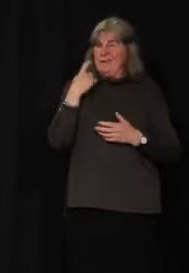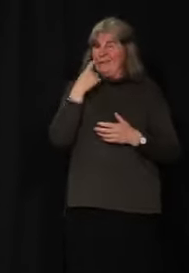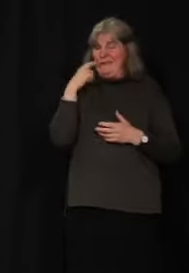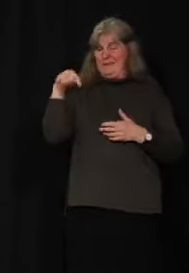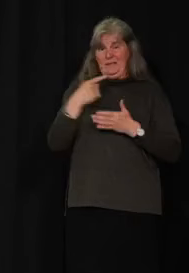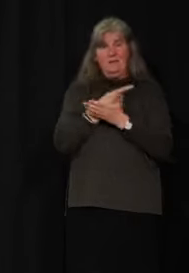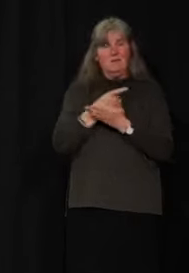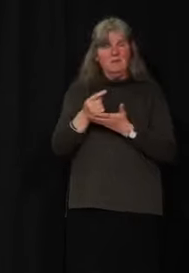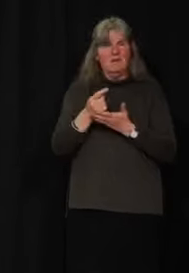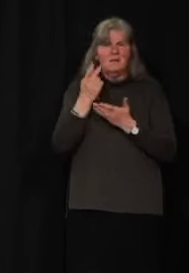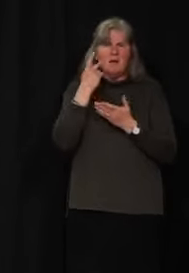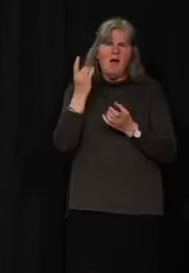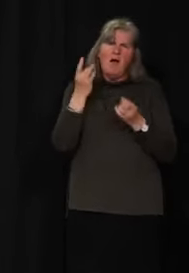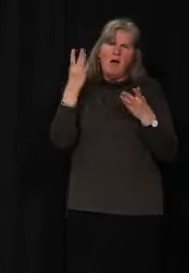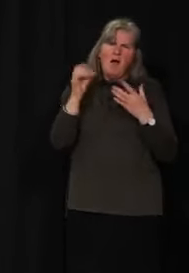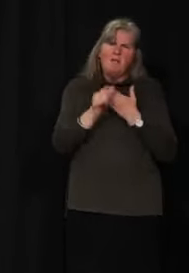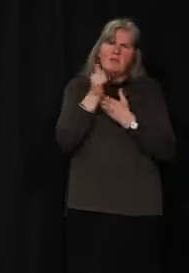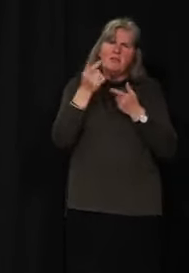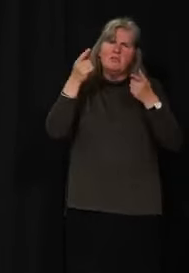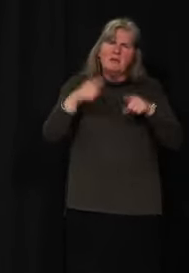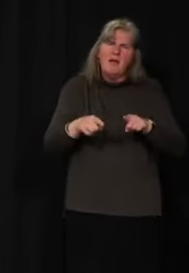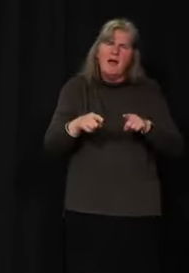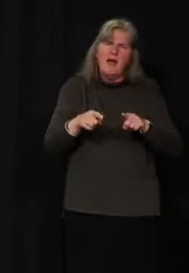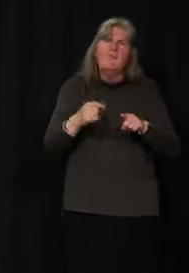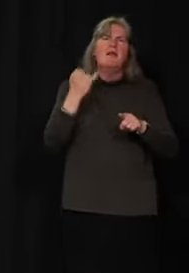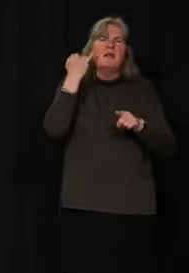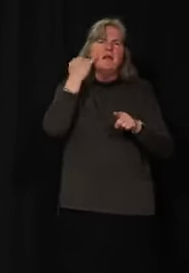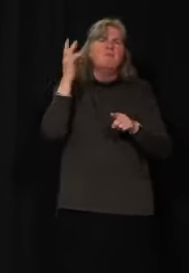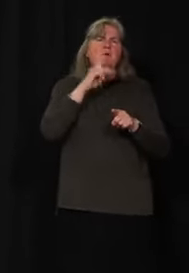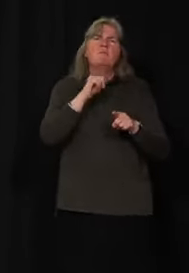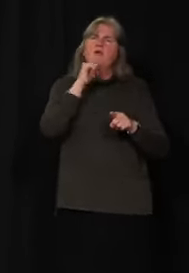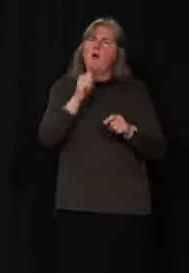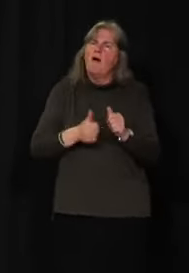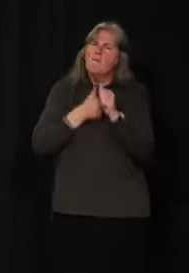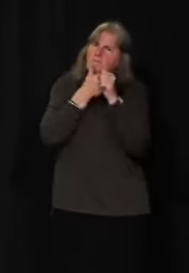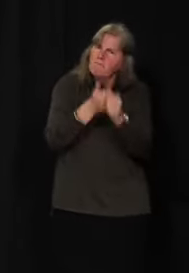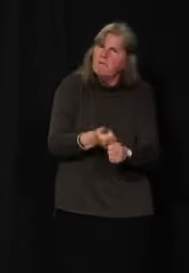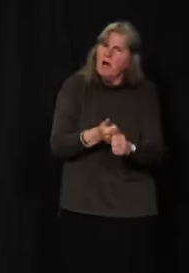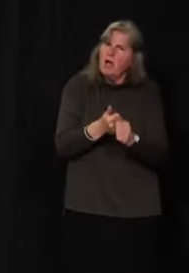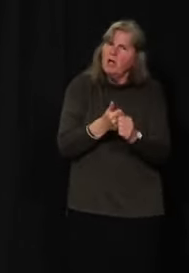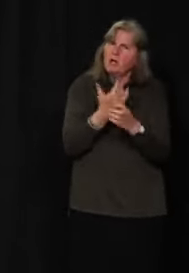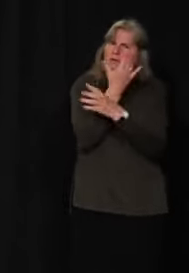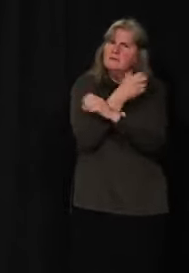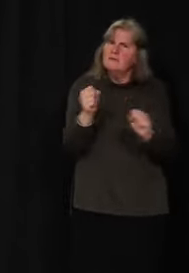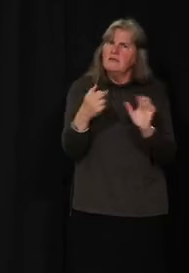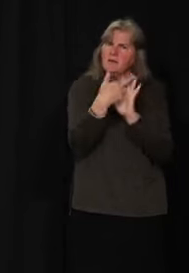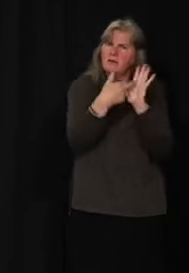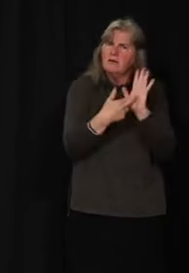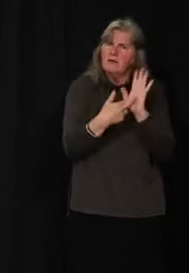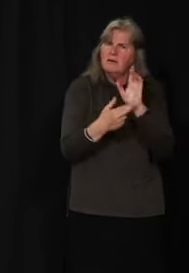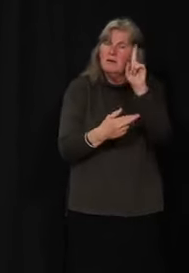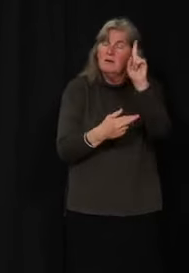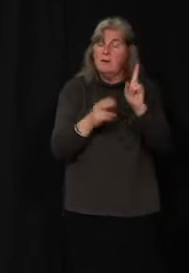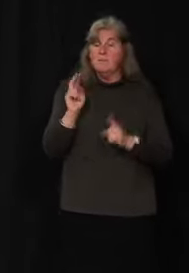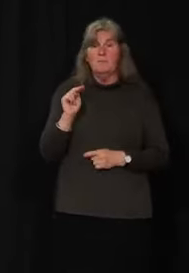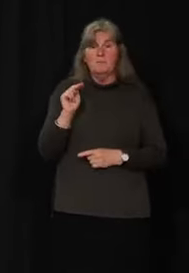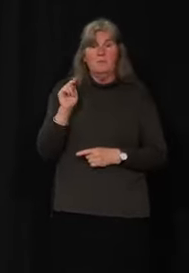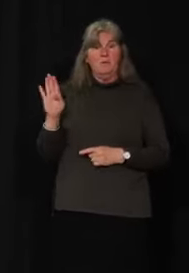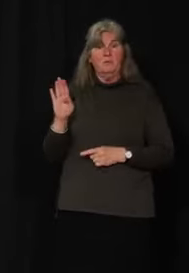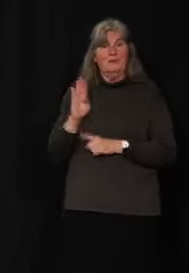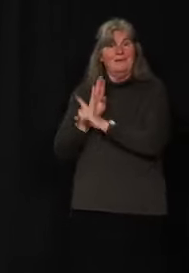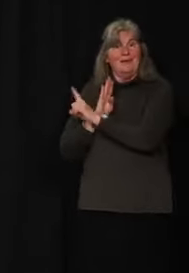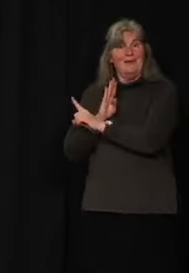is is if people do not follow recommendations. In New Brunswick,